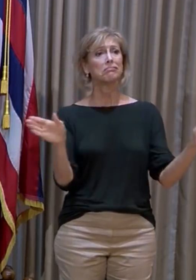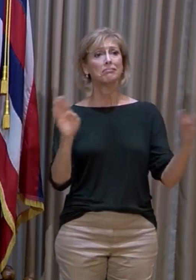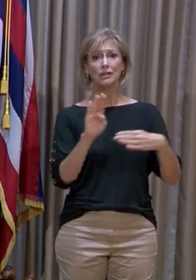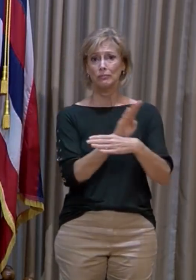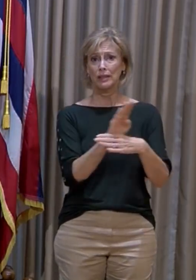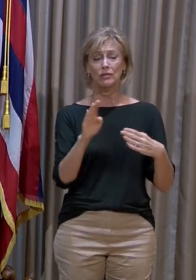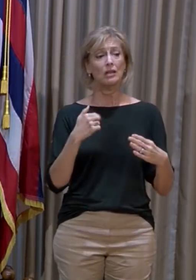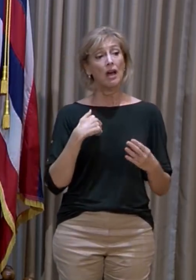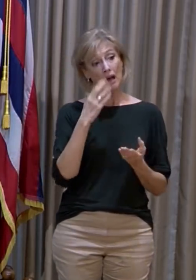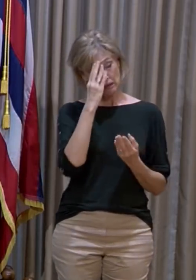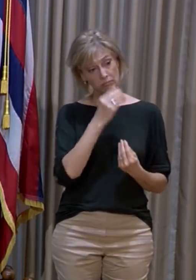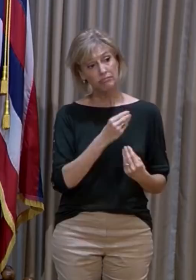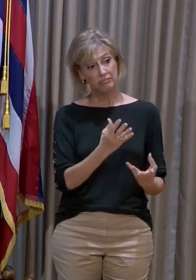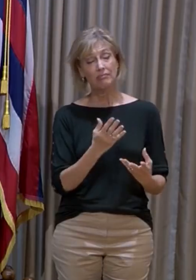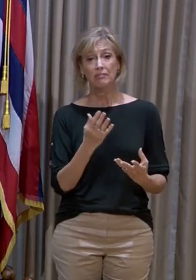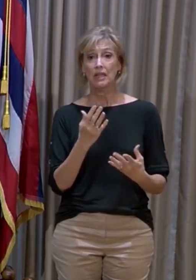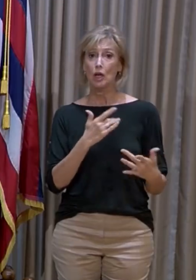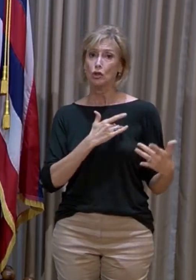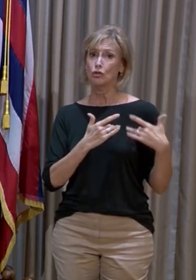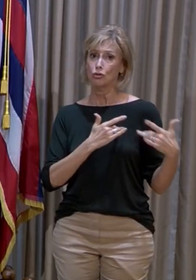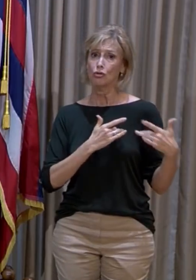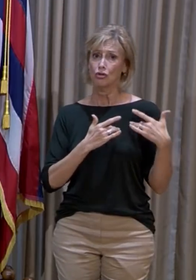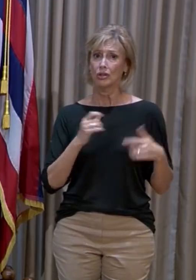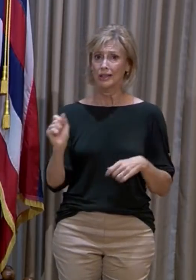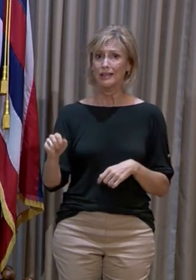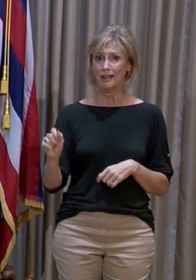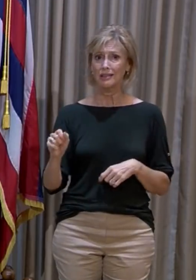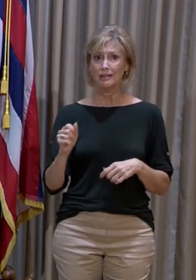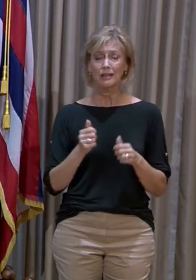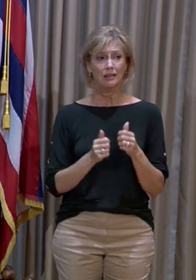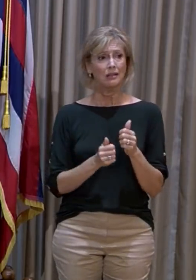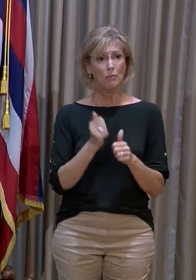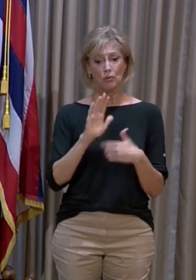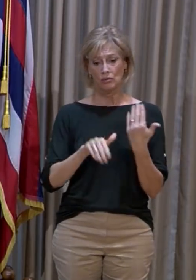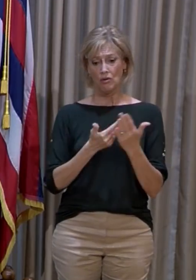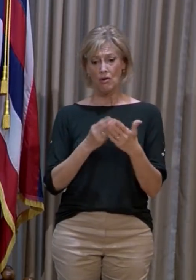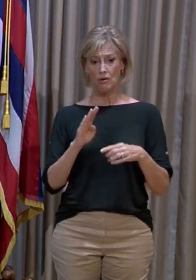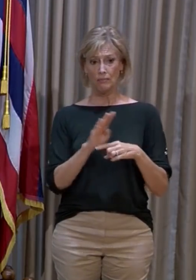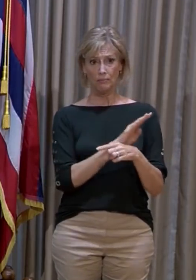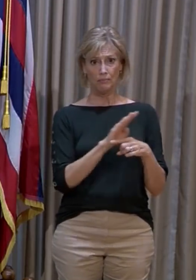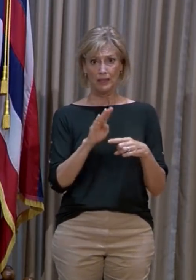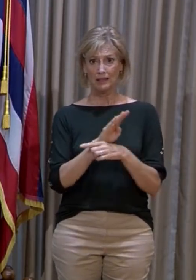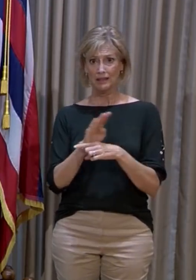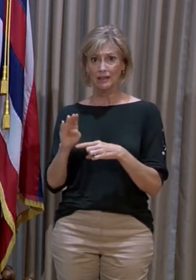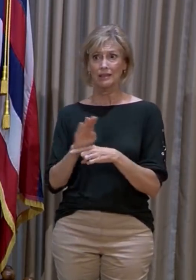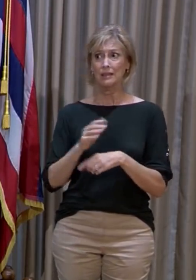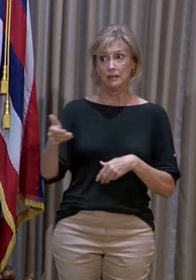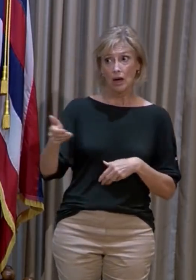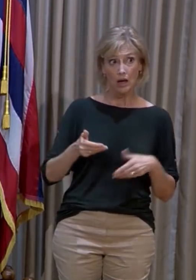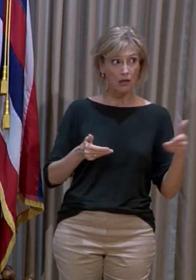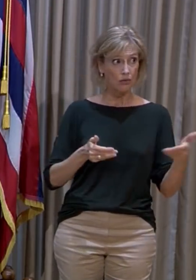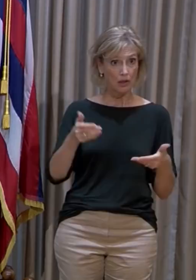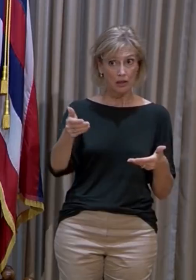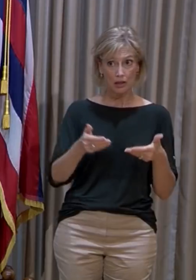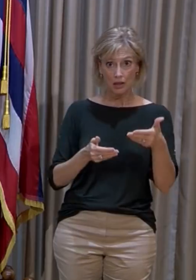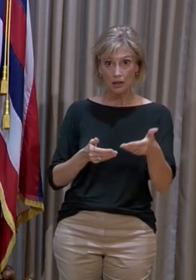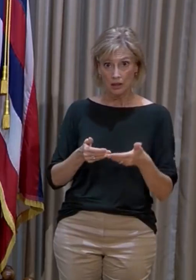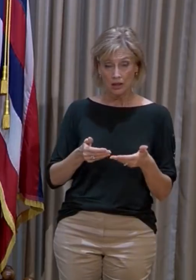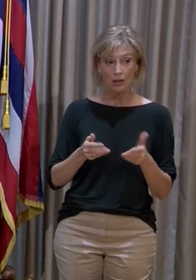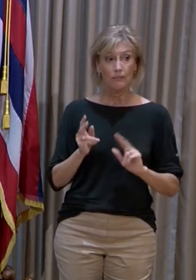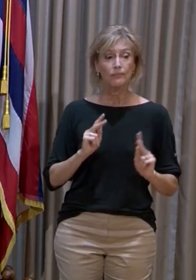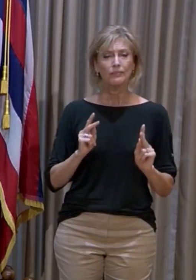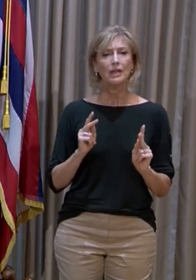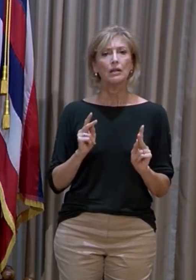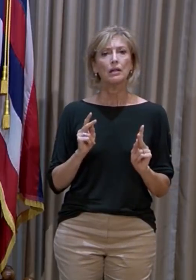tell you that there is concern as virtually every business is hiring people that they are having